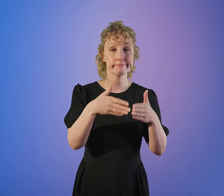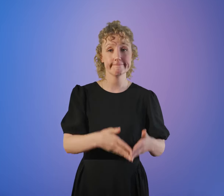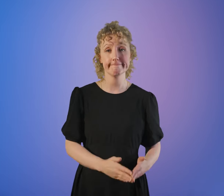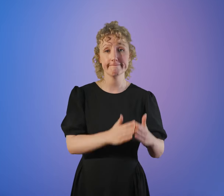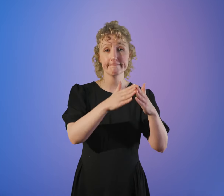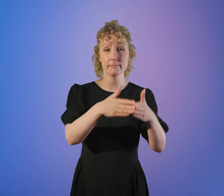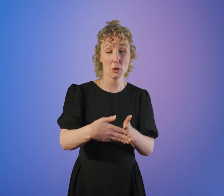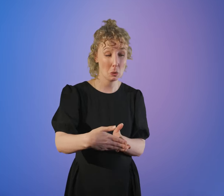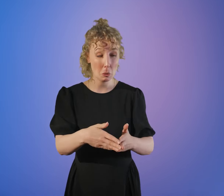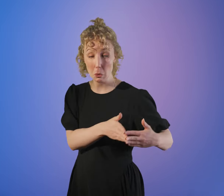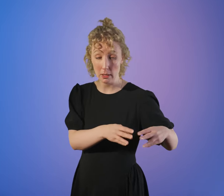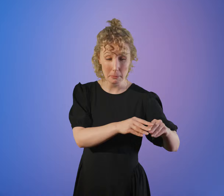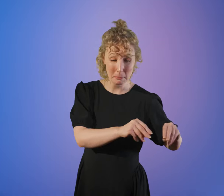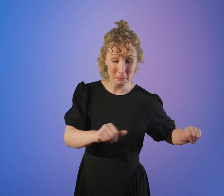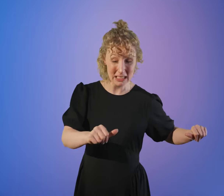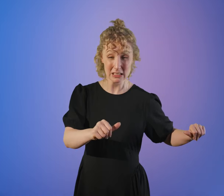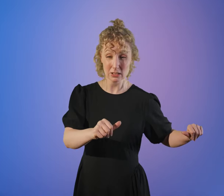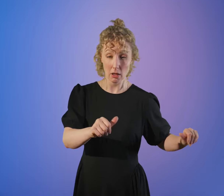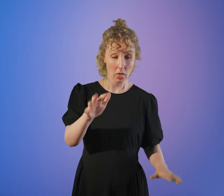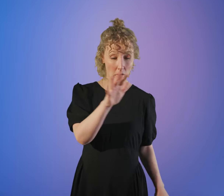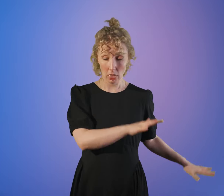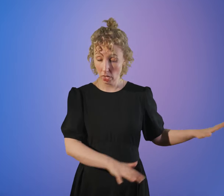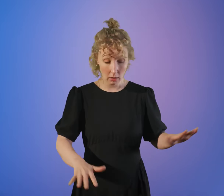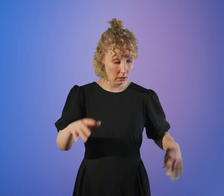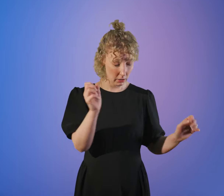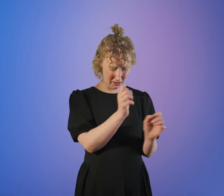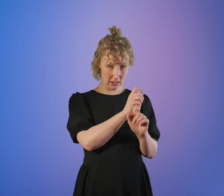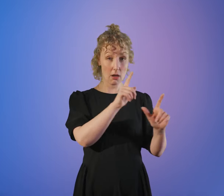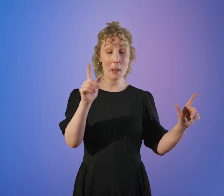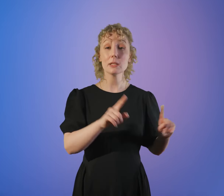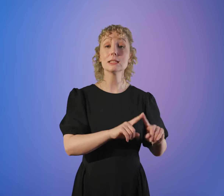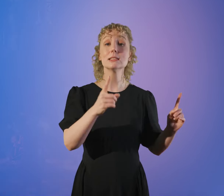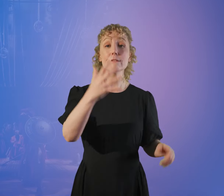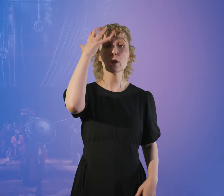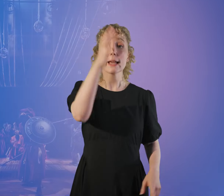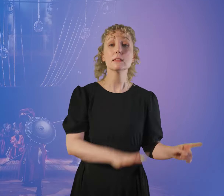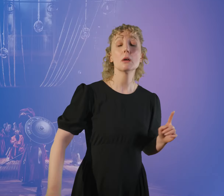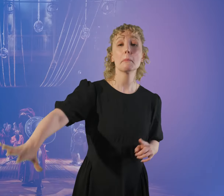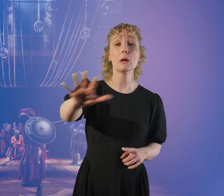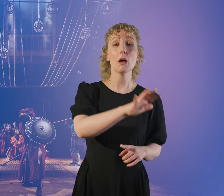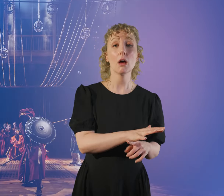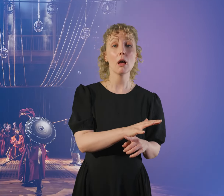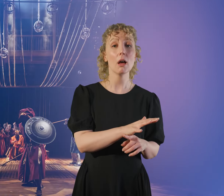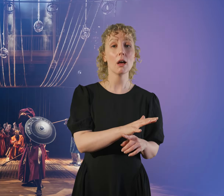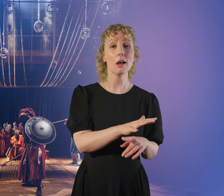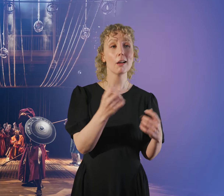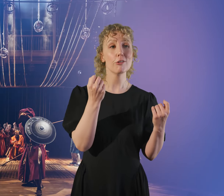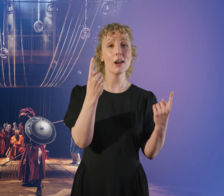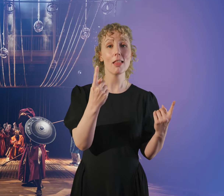Shipwrecked in a storm, he is cast ashore in another kingdom. Here, there is a tournament to celebrate